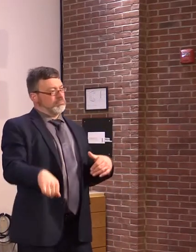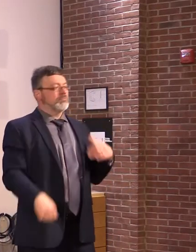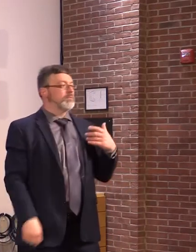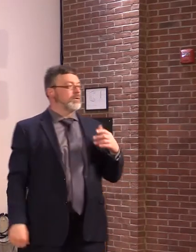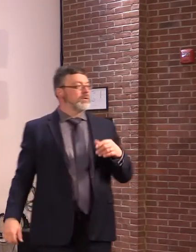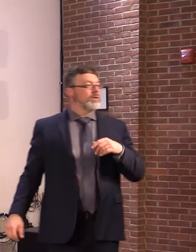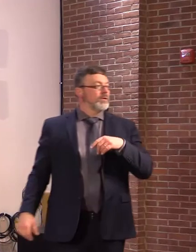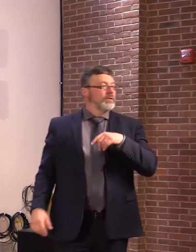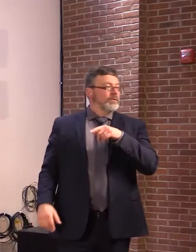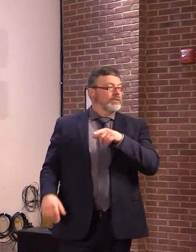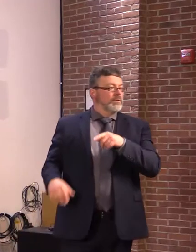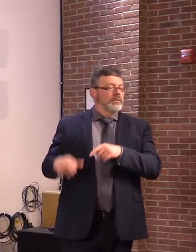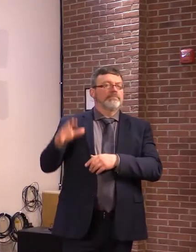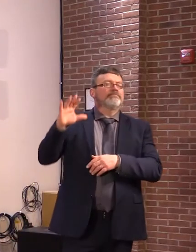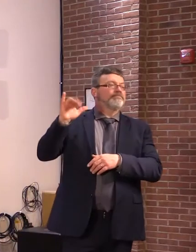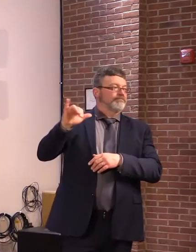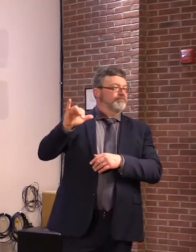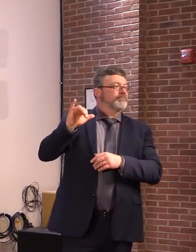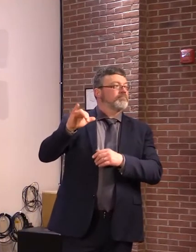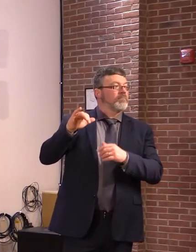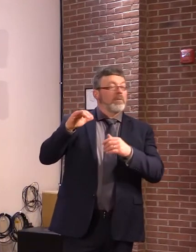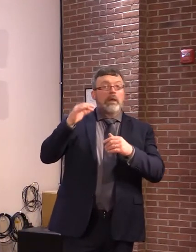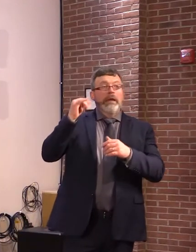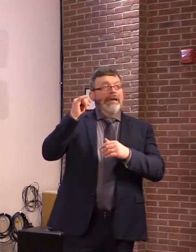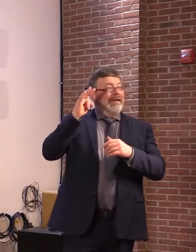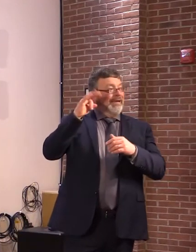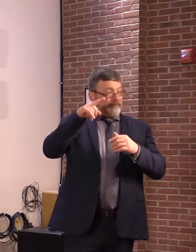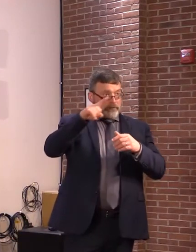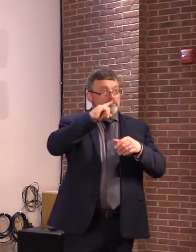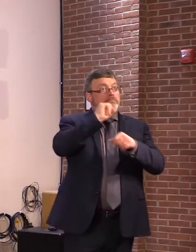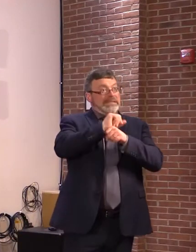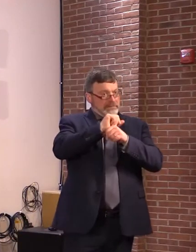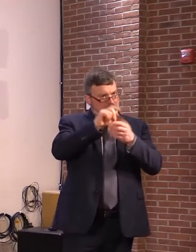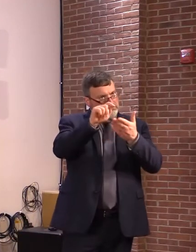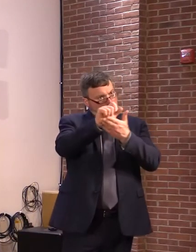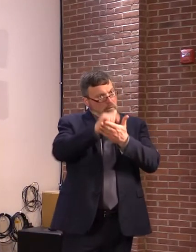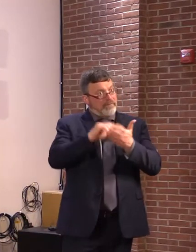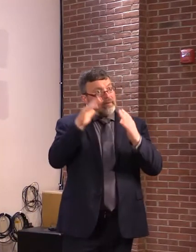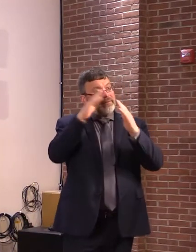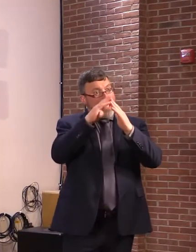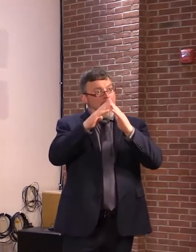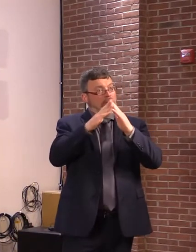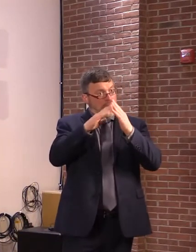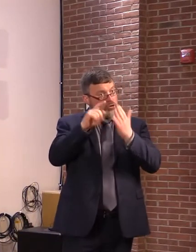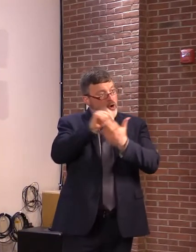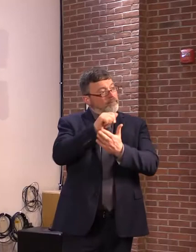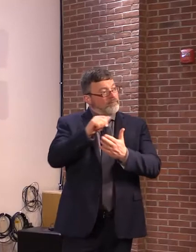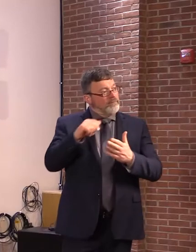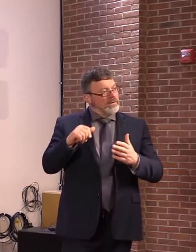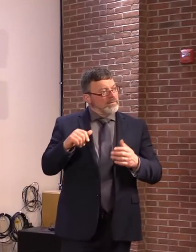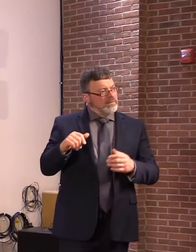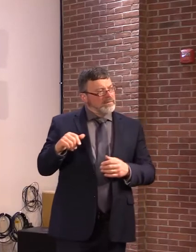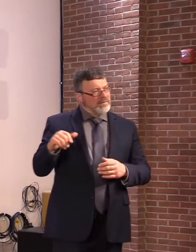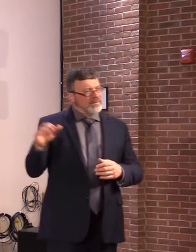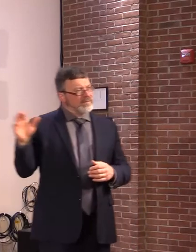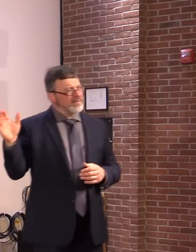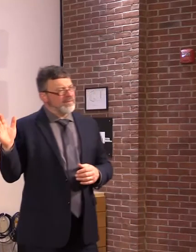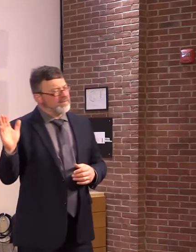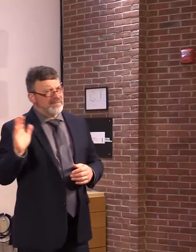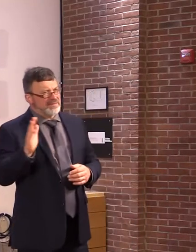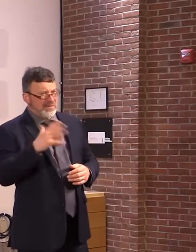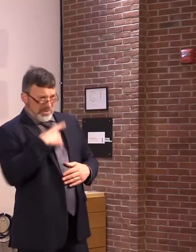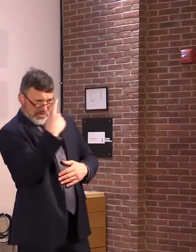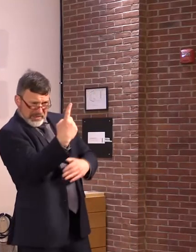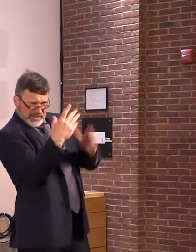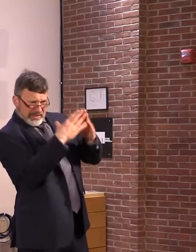they include that, would you sign it? No. No. There's too many other bad things in that bill. I